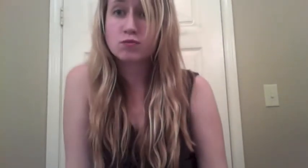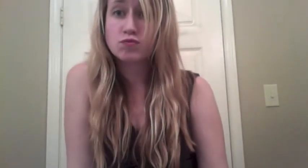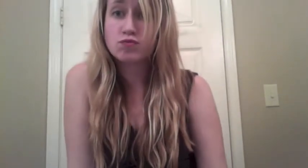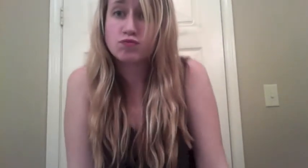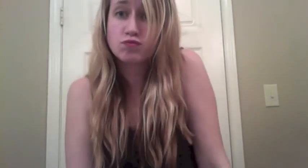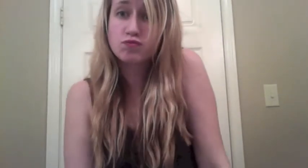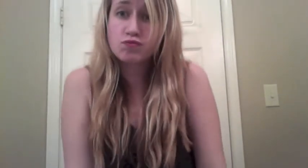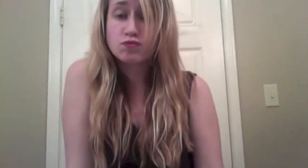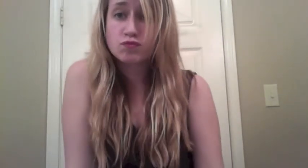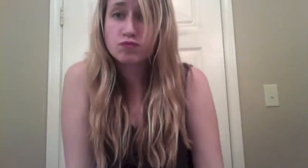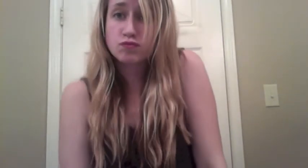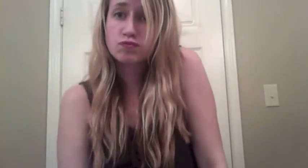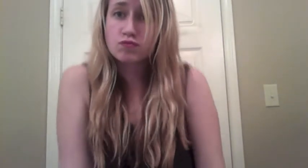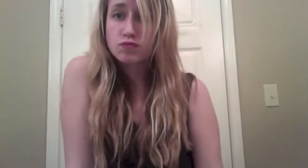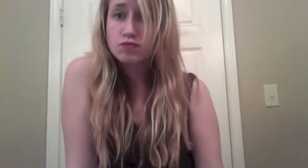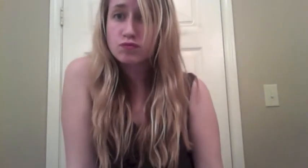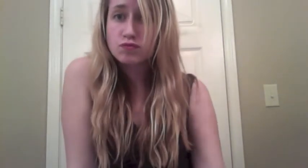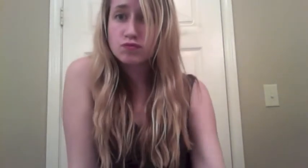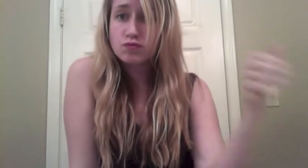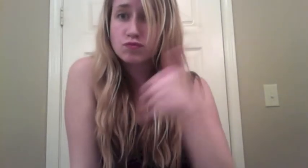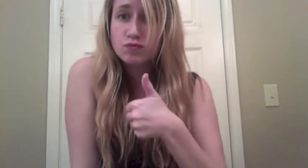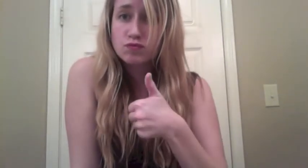bum bum bum bum bum bum bum, yeah!